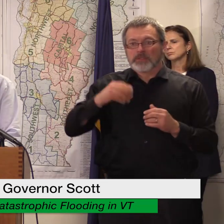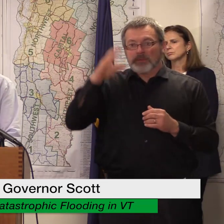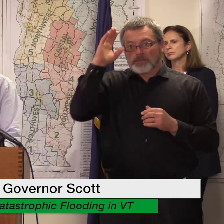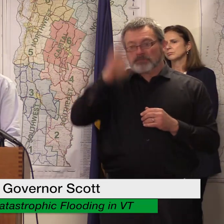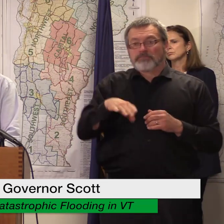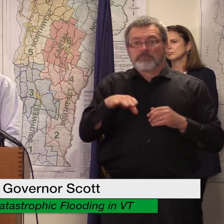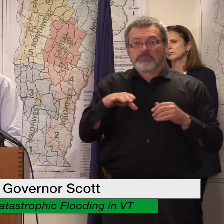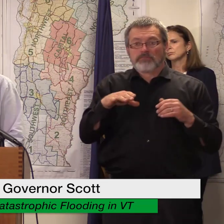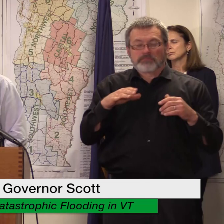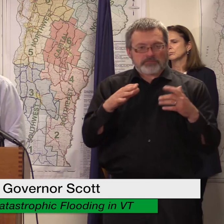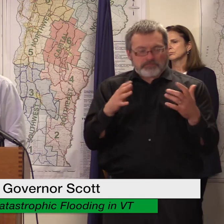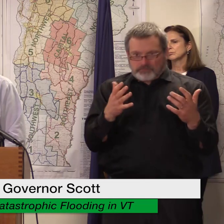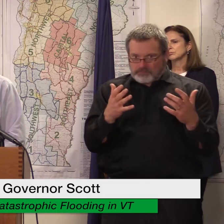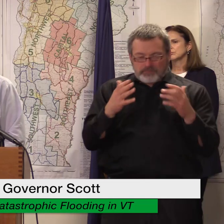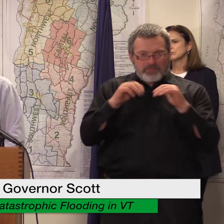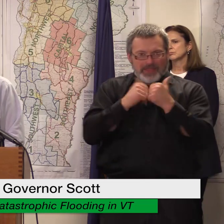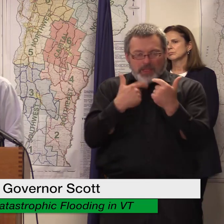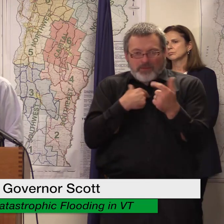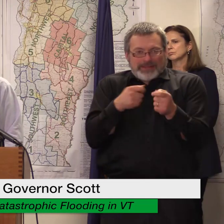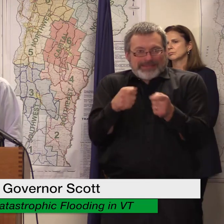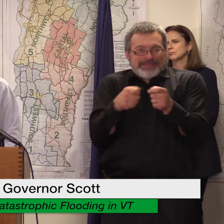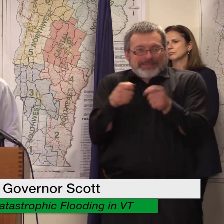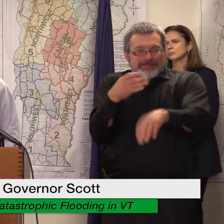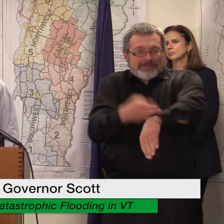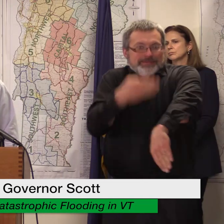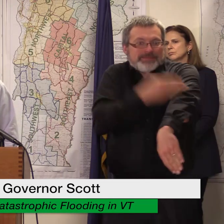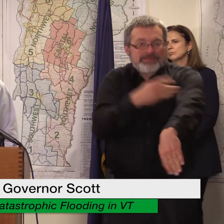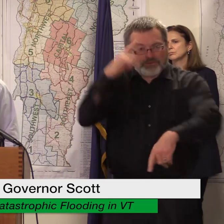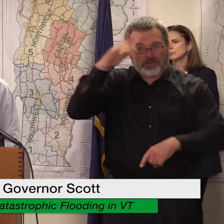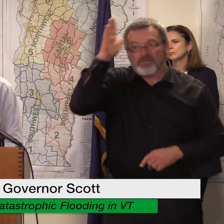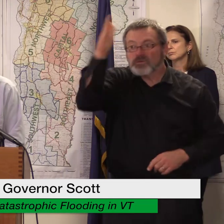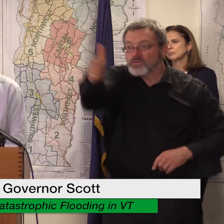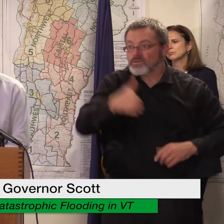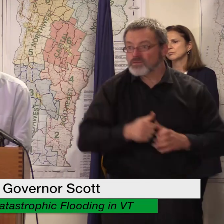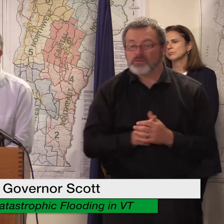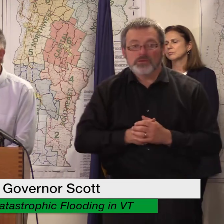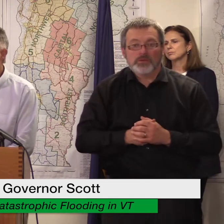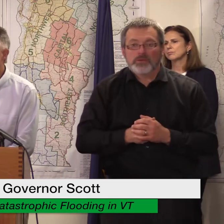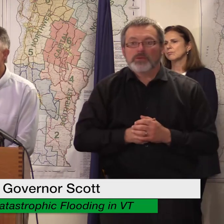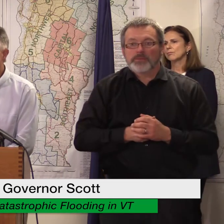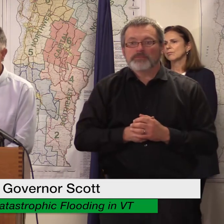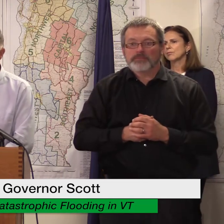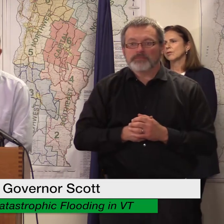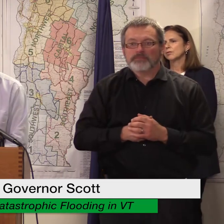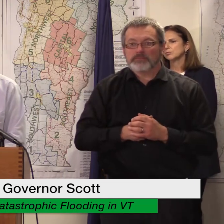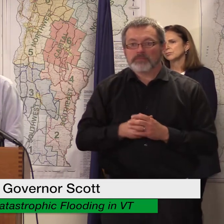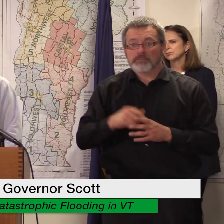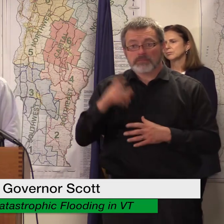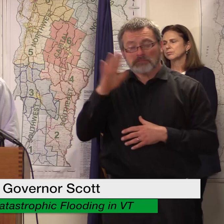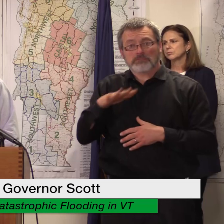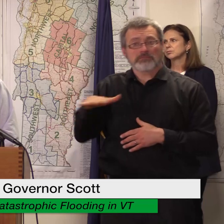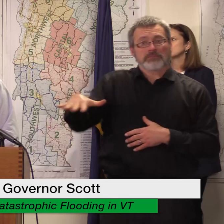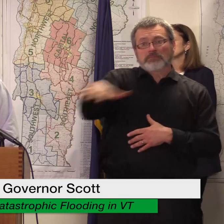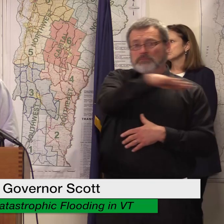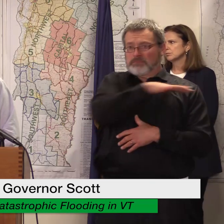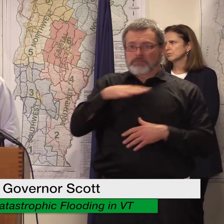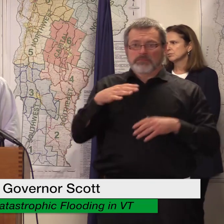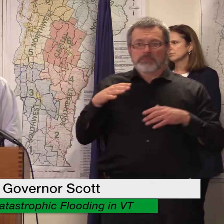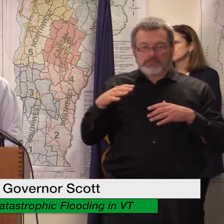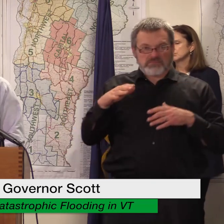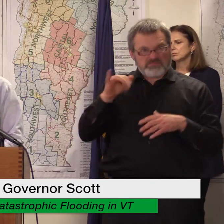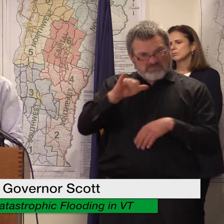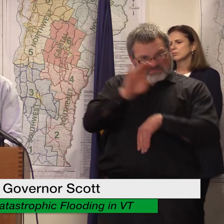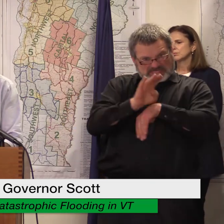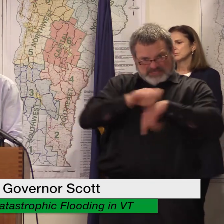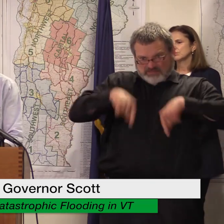together we can make sure the businesses that fuel our economy create jobs and make our communities